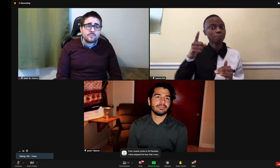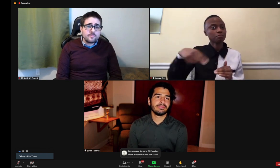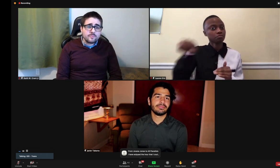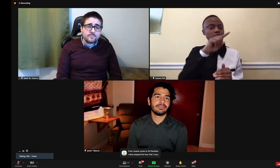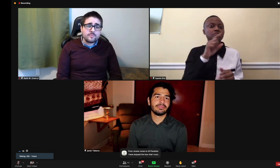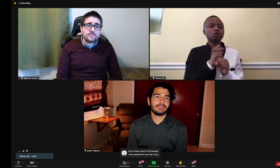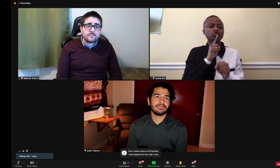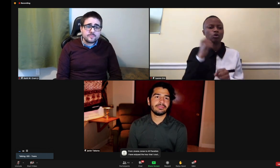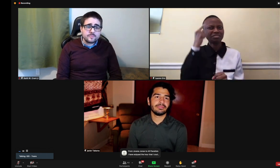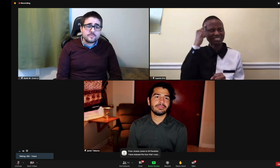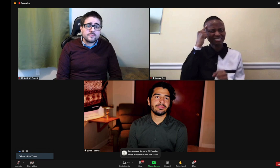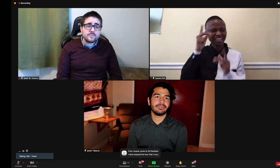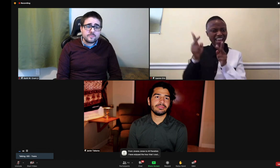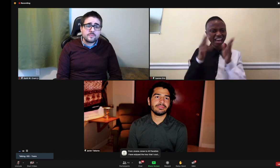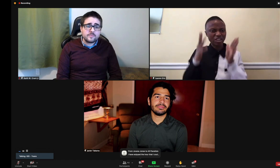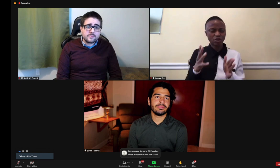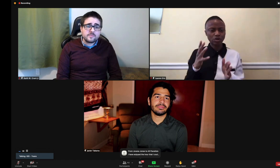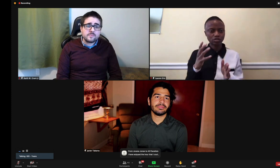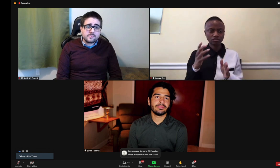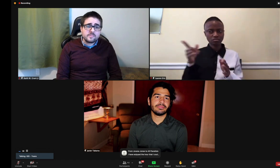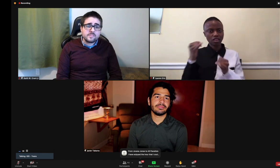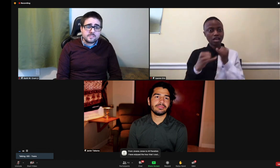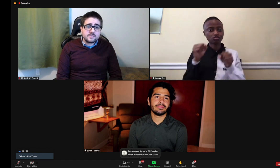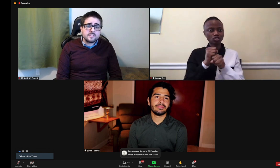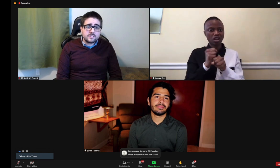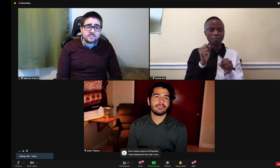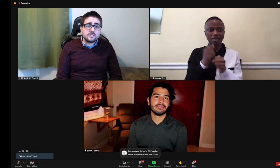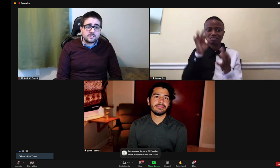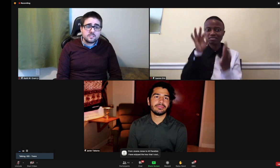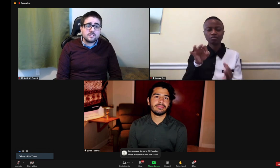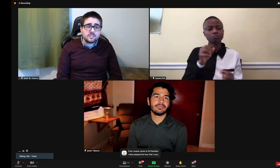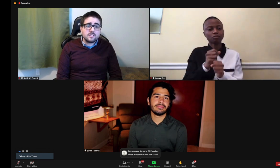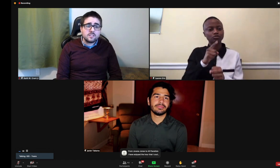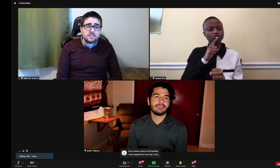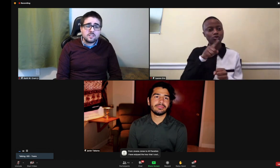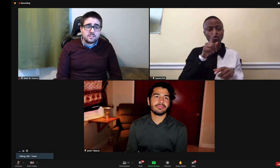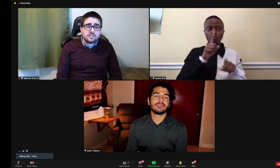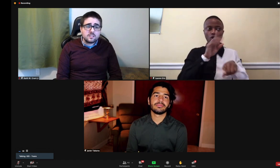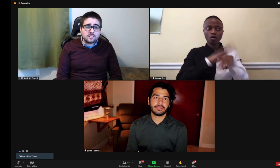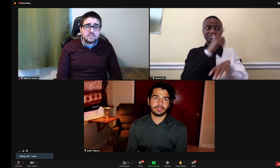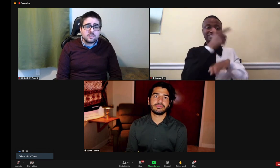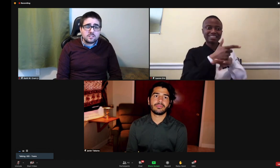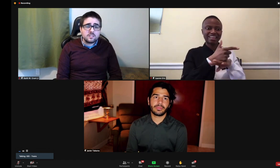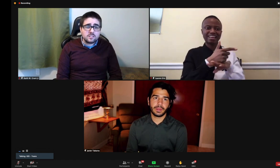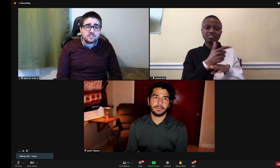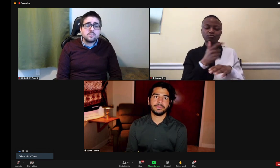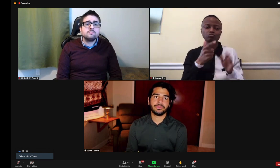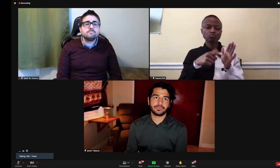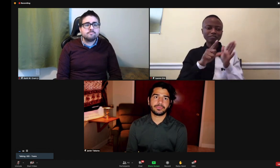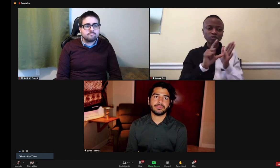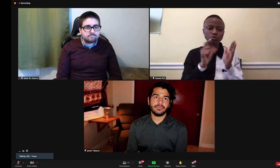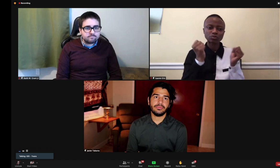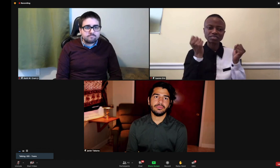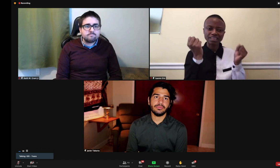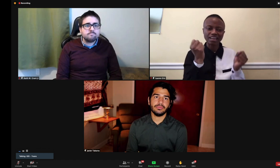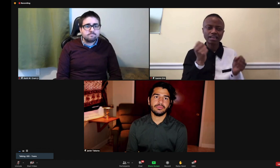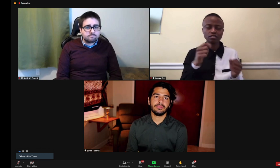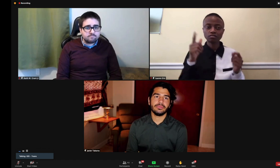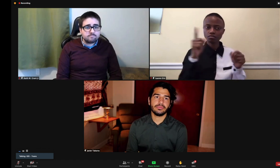little things that we could have done differently that would have made it a little bit more more clean. So on set, you really have to